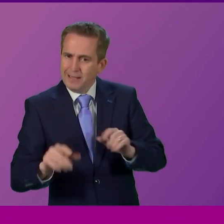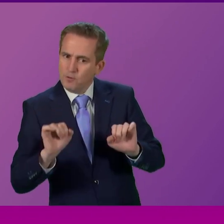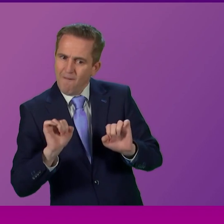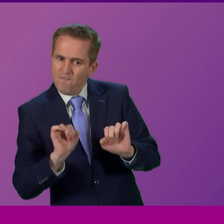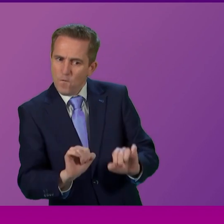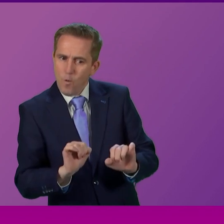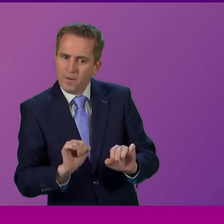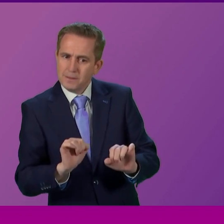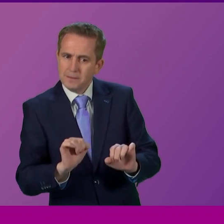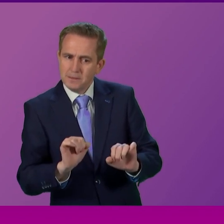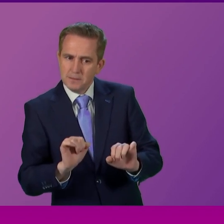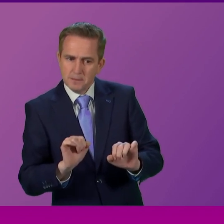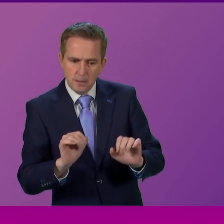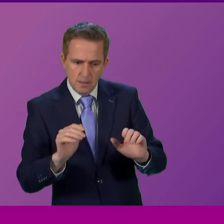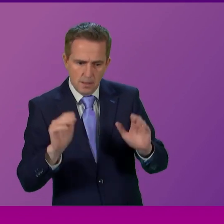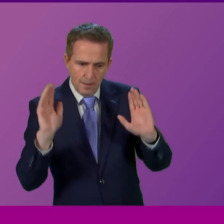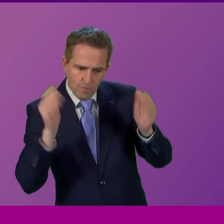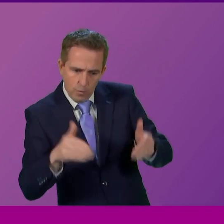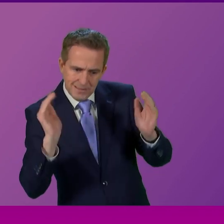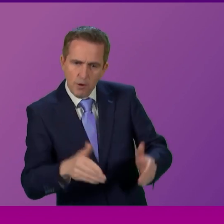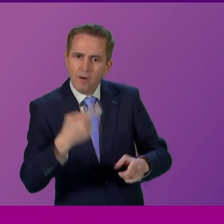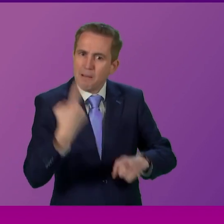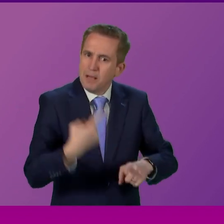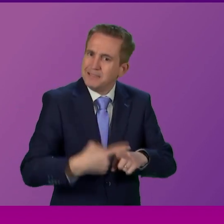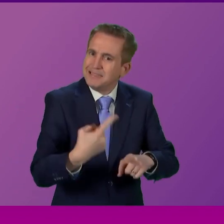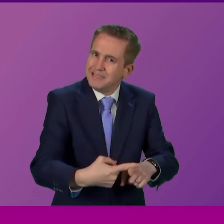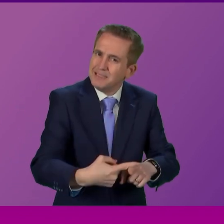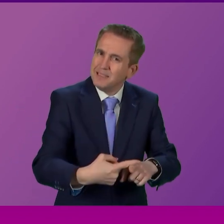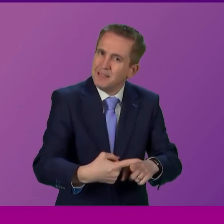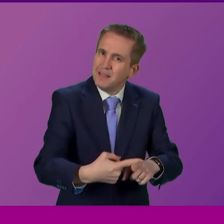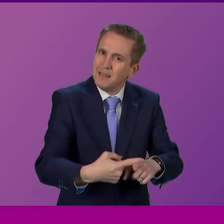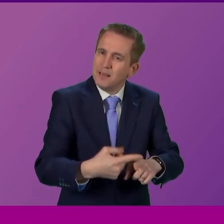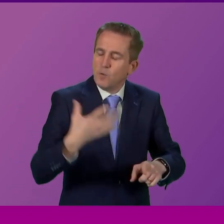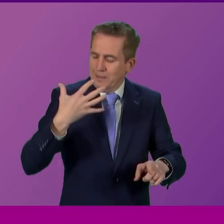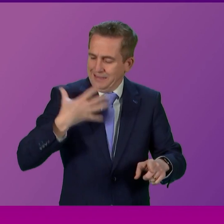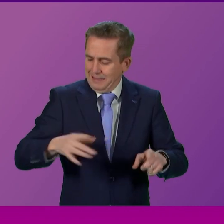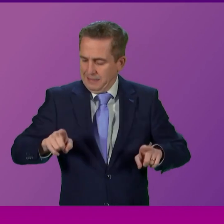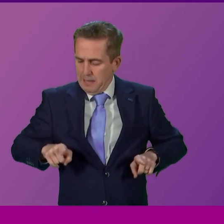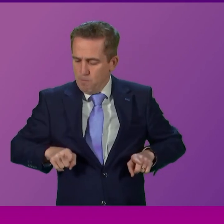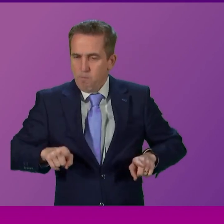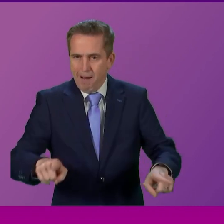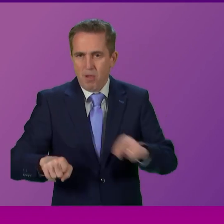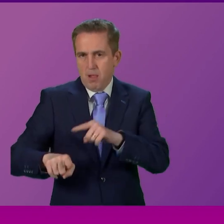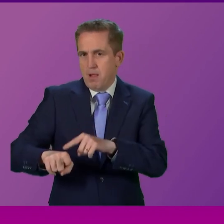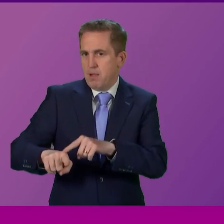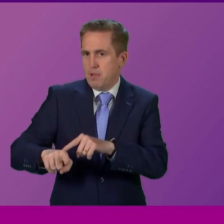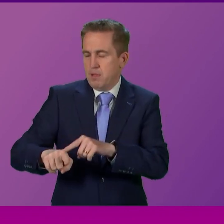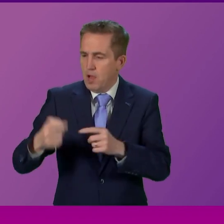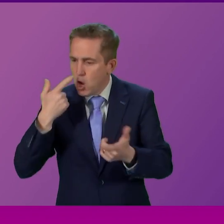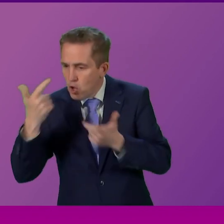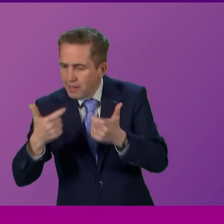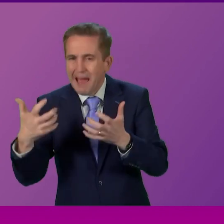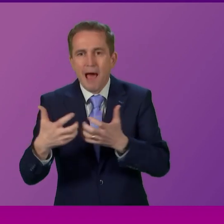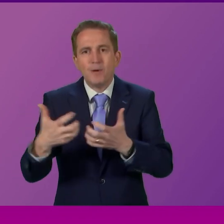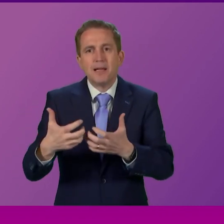you're dealing with unprecedented emergency situation in front of you to lose focus of the preventative